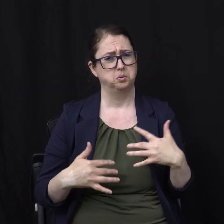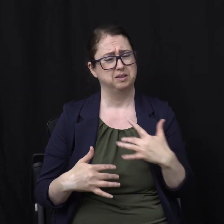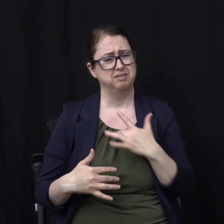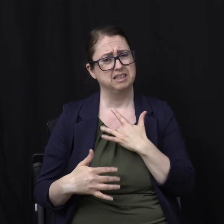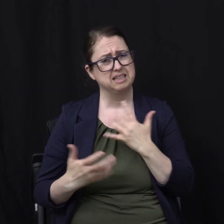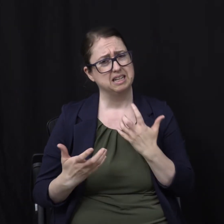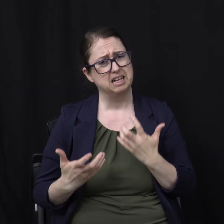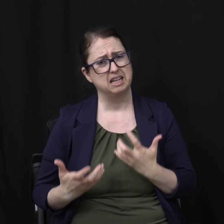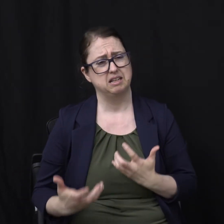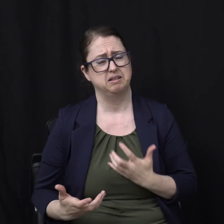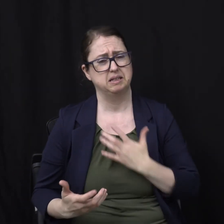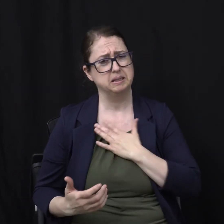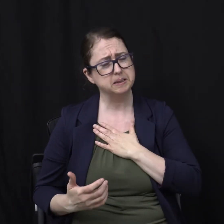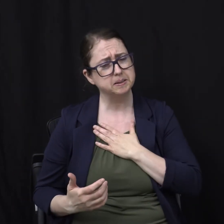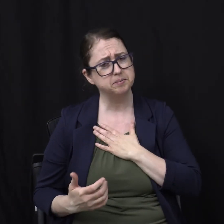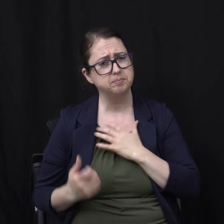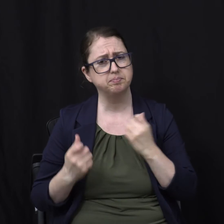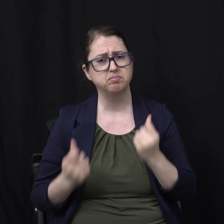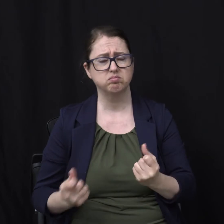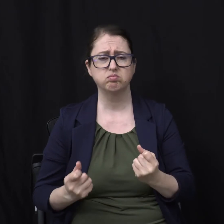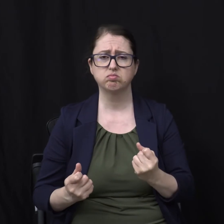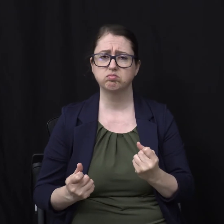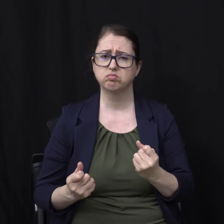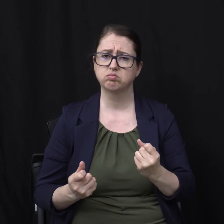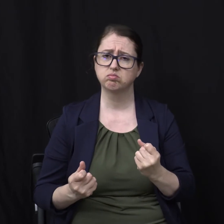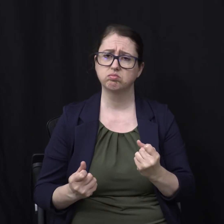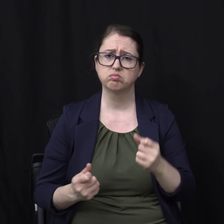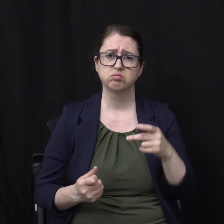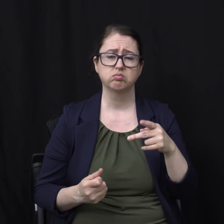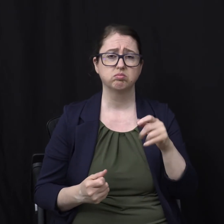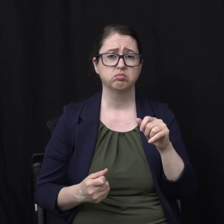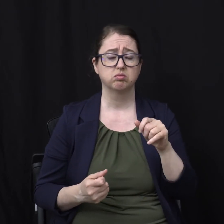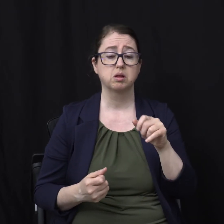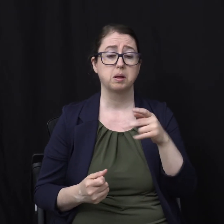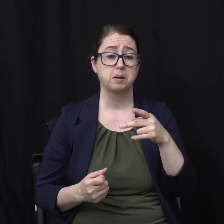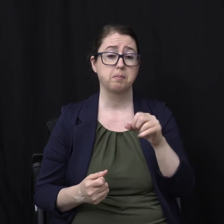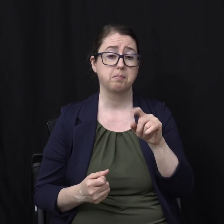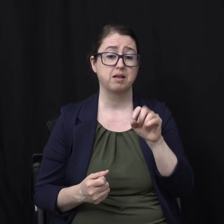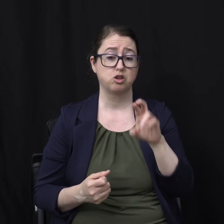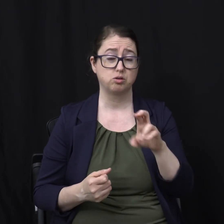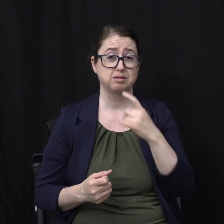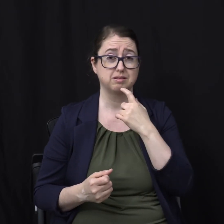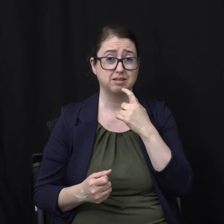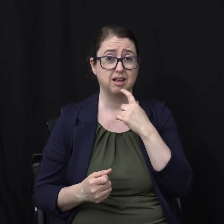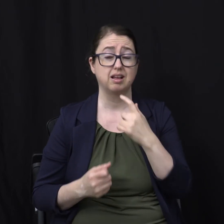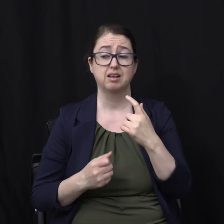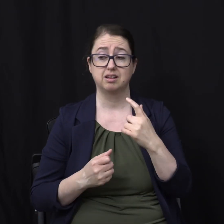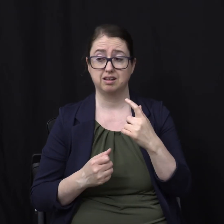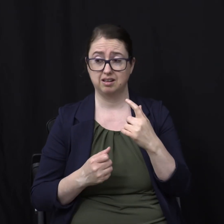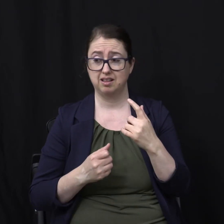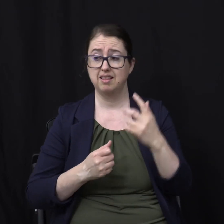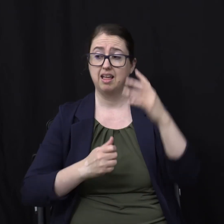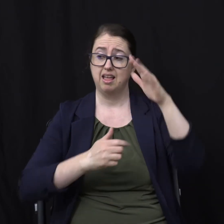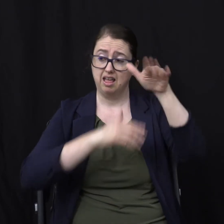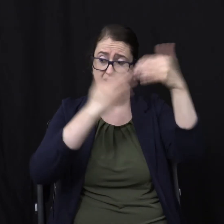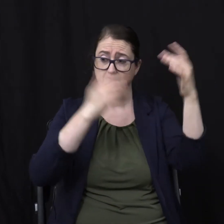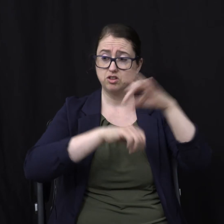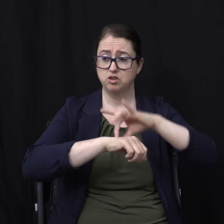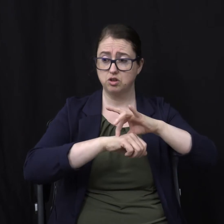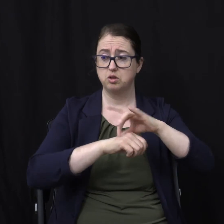Isn't it The way Peter puts it Remember The heavens and the earth Are reserved for fire Until the day of judgment And perdition Of ungodly men